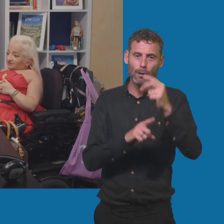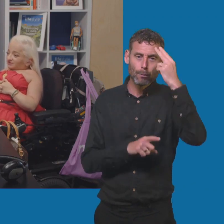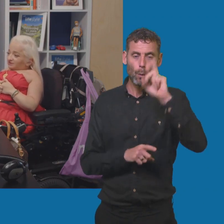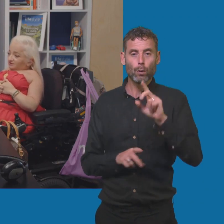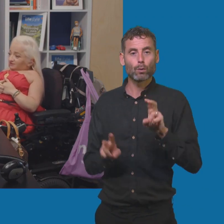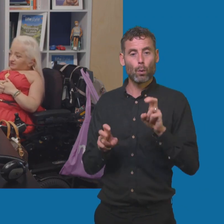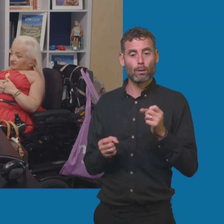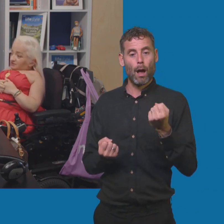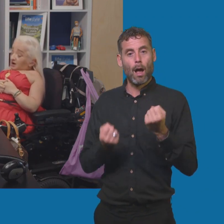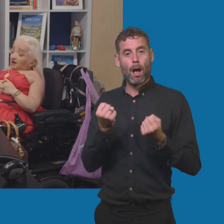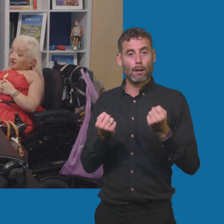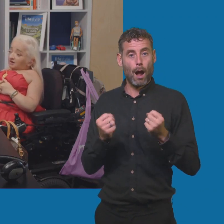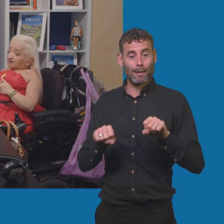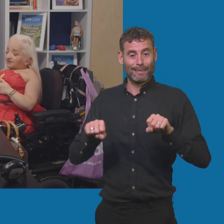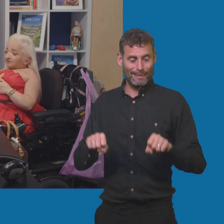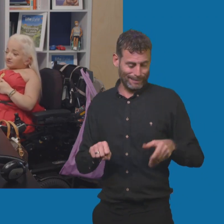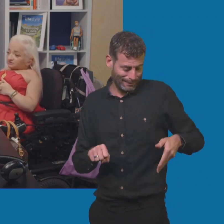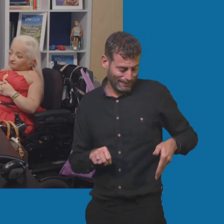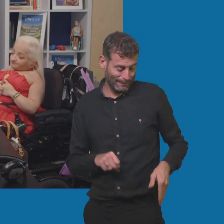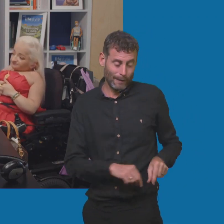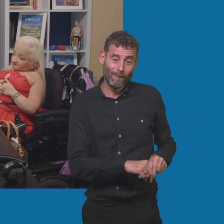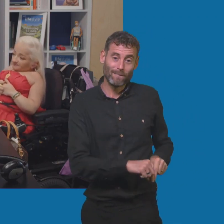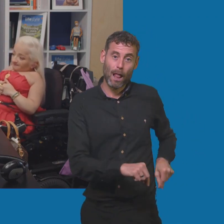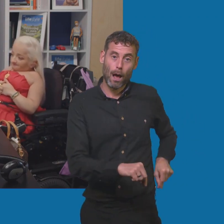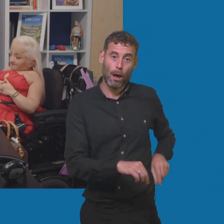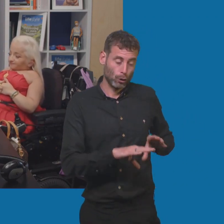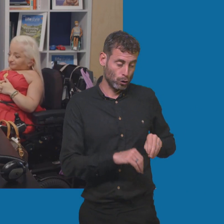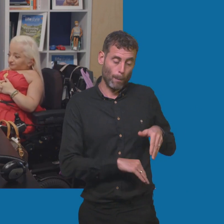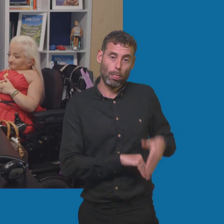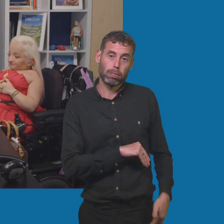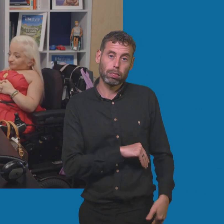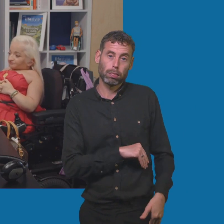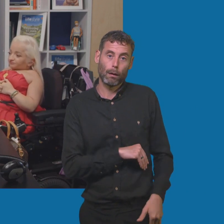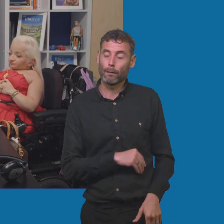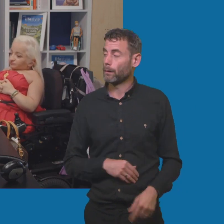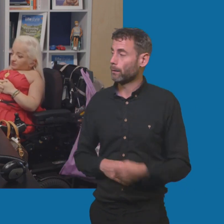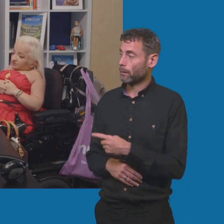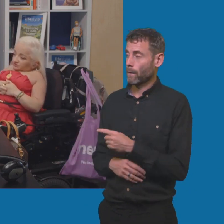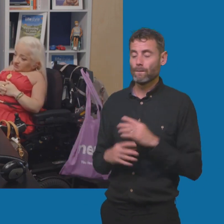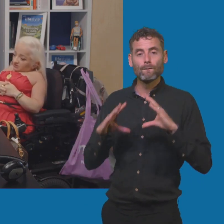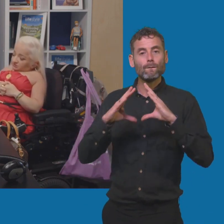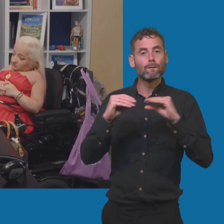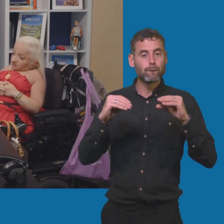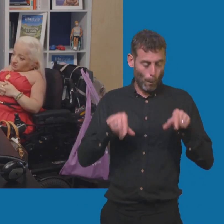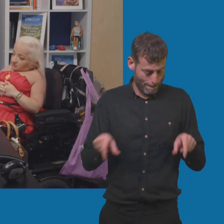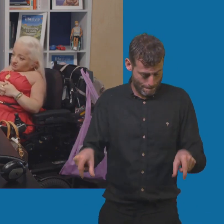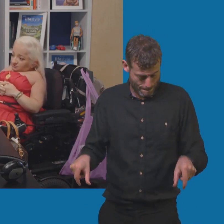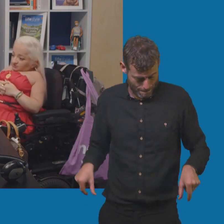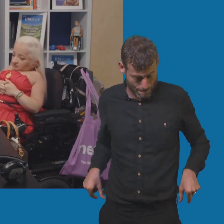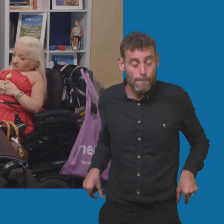gap filler very catchy terminology but it's effectively like a it's sort of made of foam and it goes over where the seatbelt would be and it just